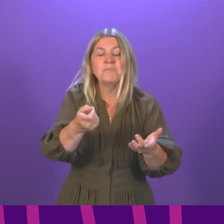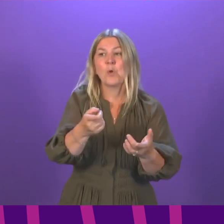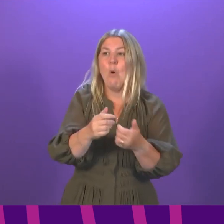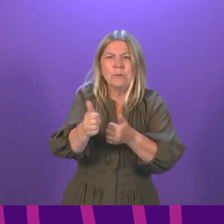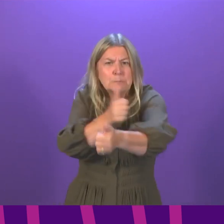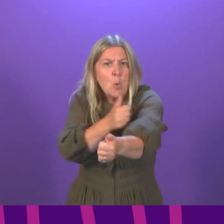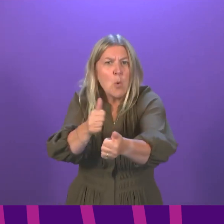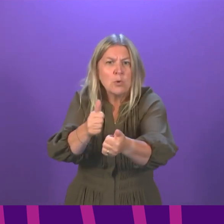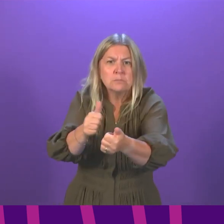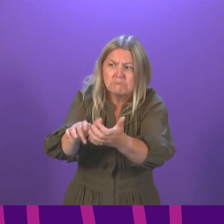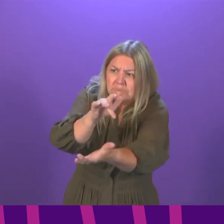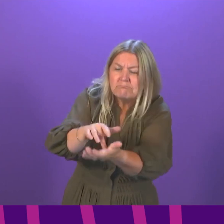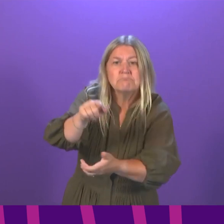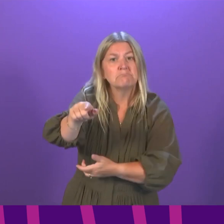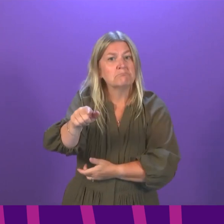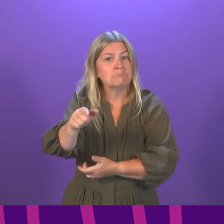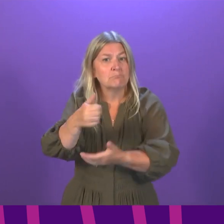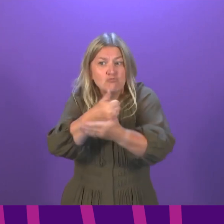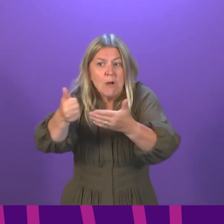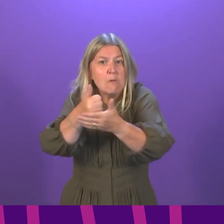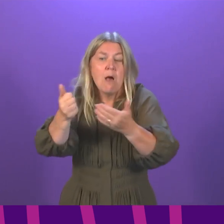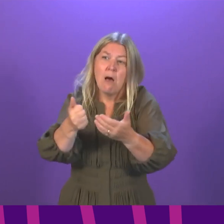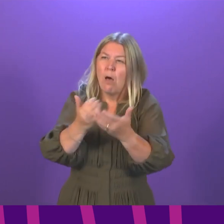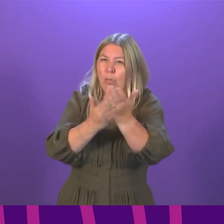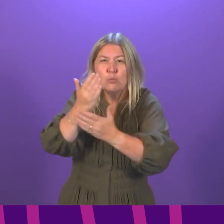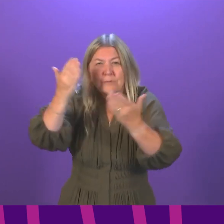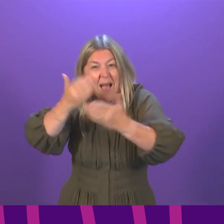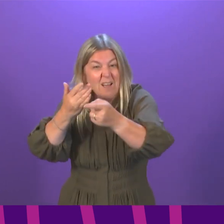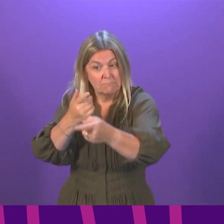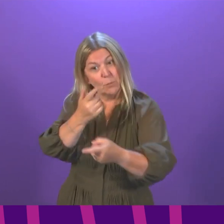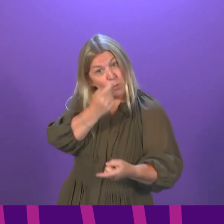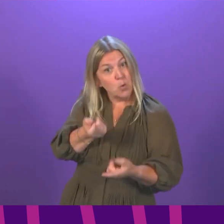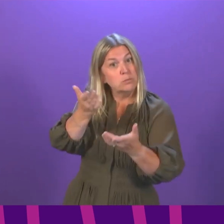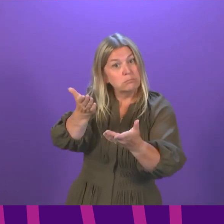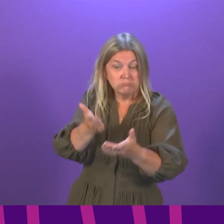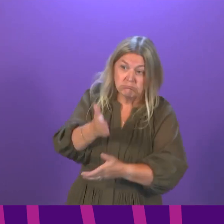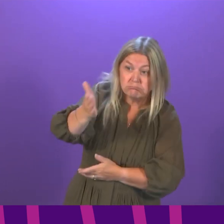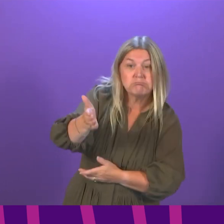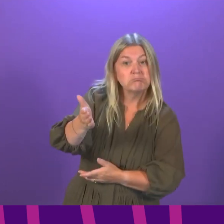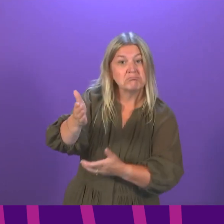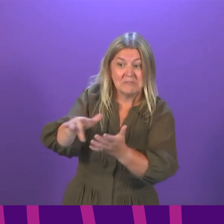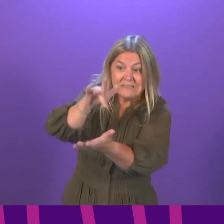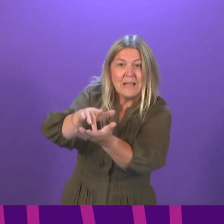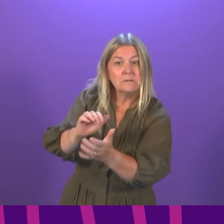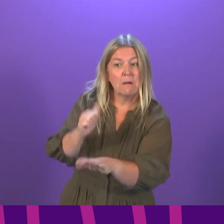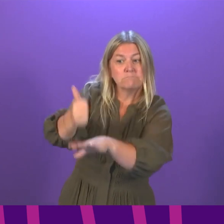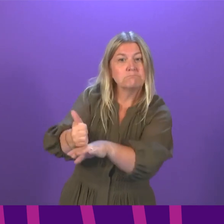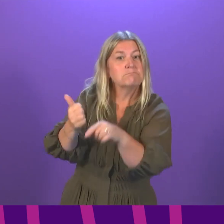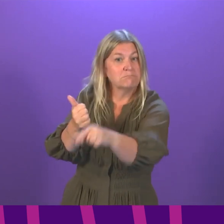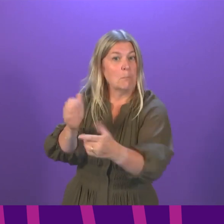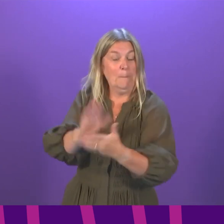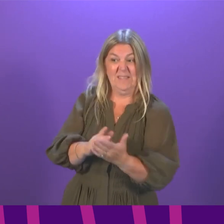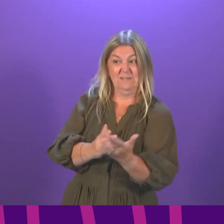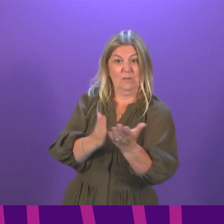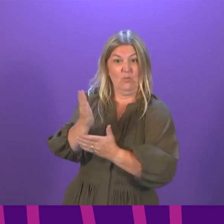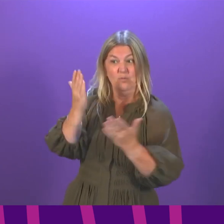go to regularly, these are all places that we are looking to get promotion of vaccine into and where possible and practical to actually